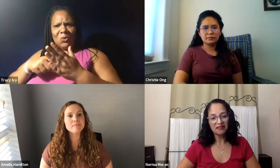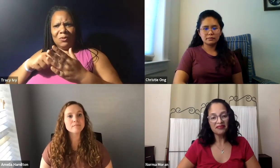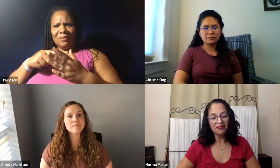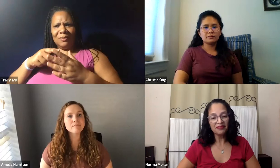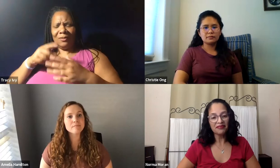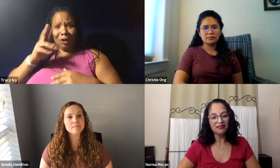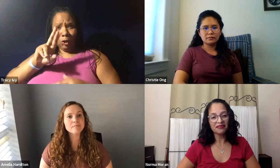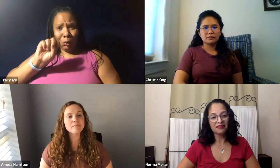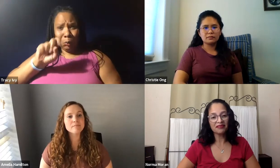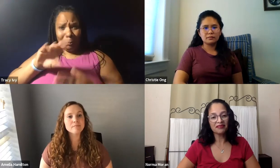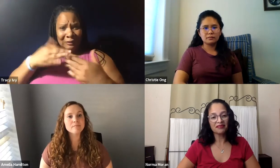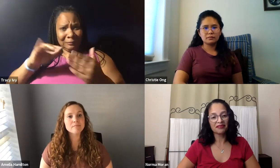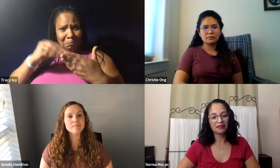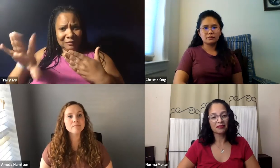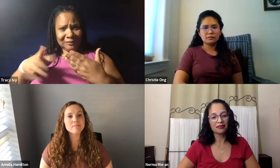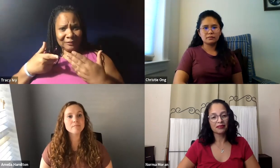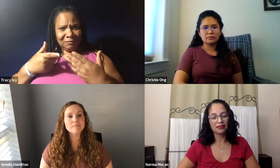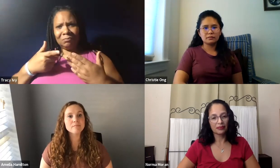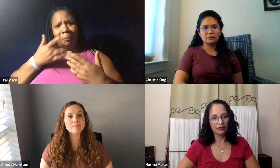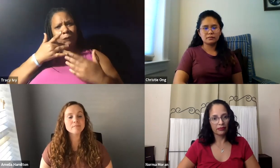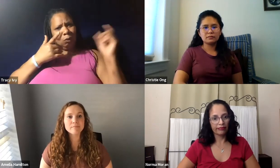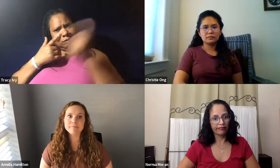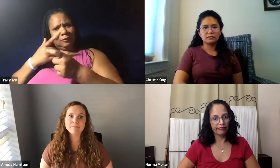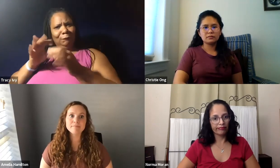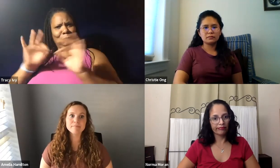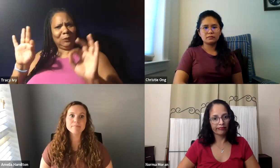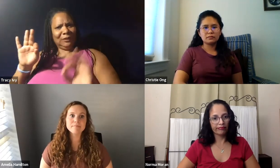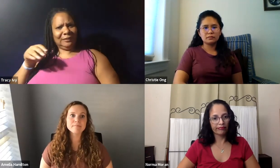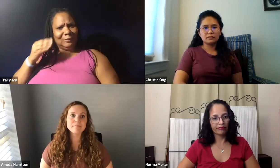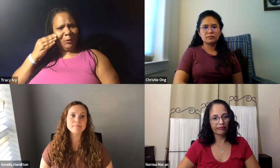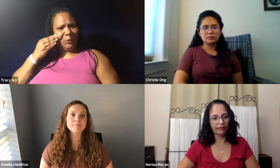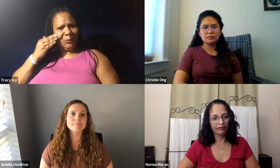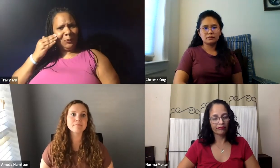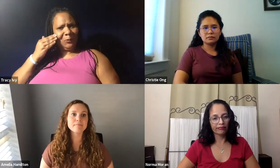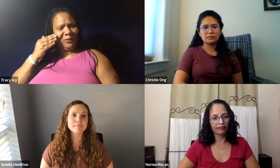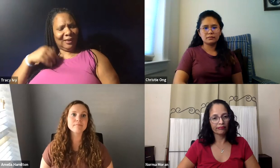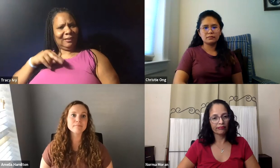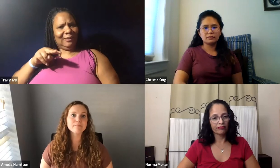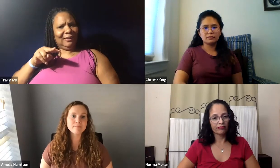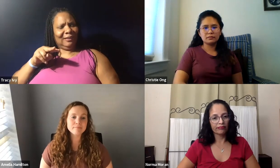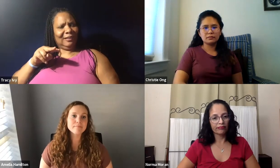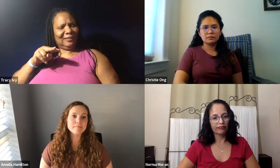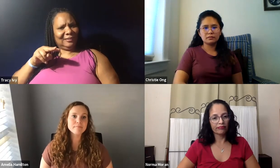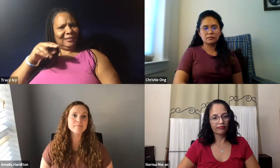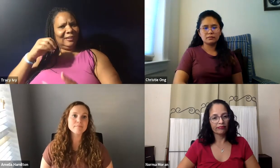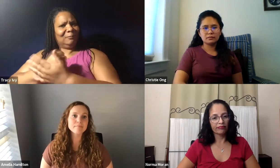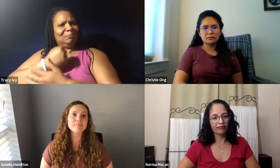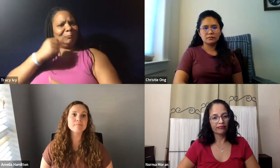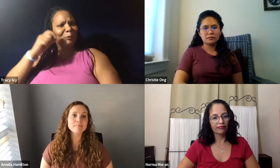donated, and then have the books ready to give to students. They could be free textbooks ready for our